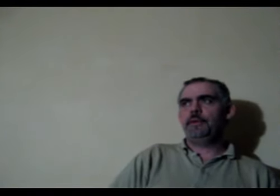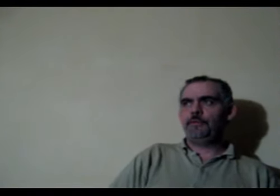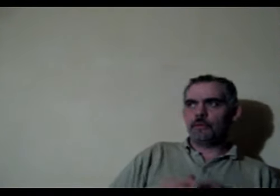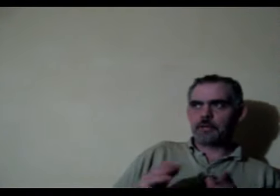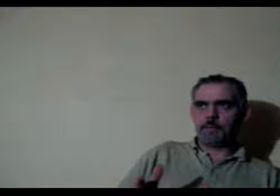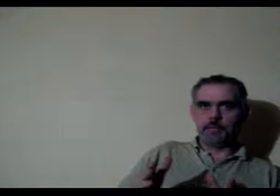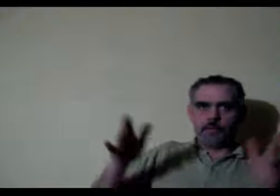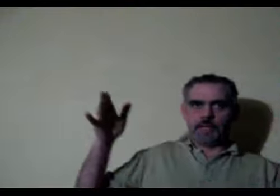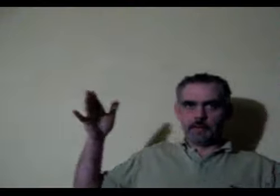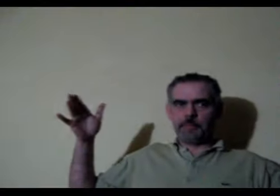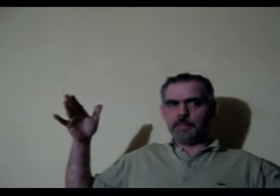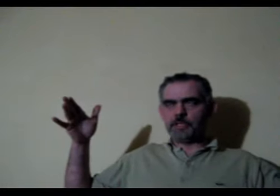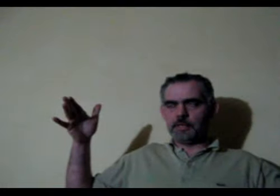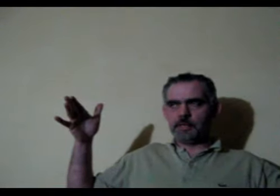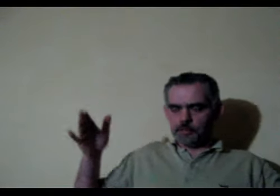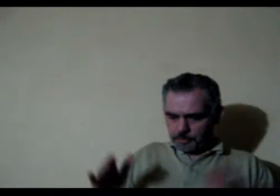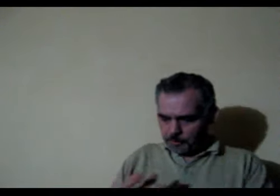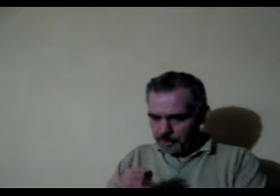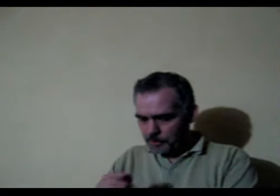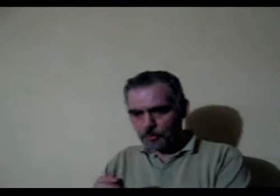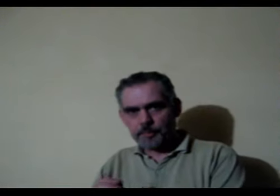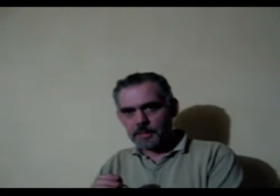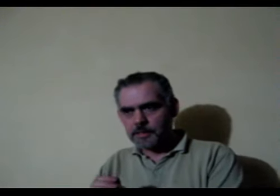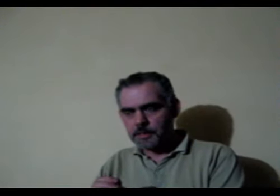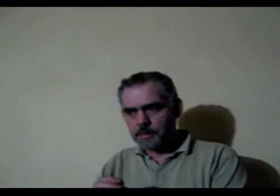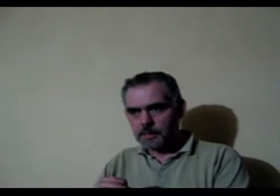um... but if you're not capable of looking at the big picture you're only looking at the smaller pieces